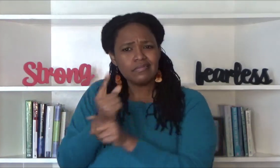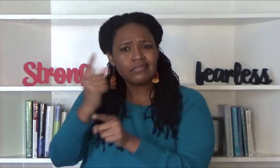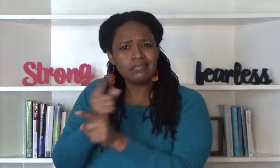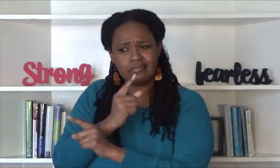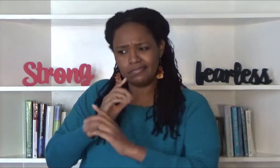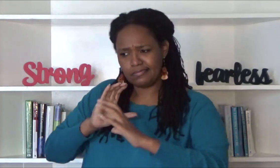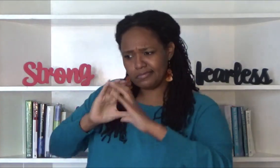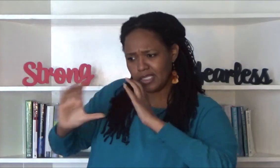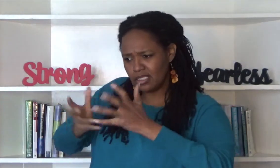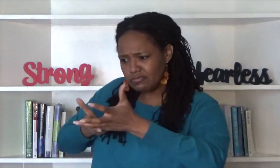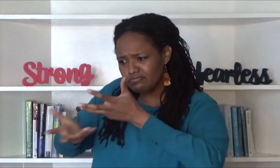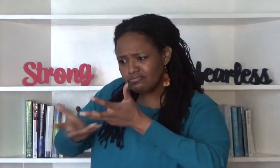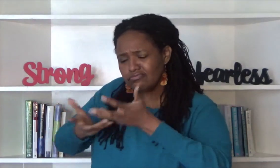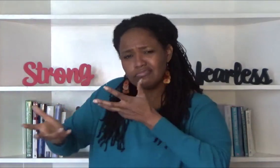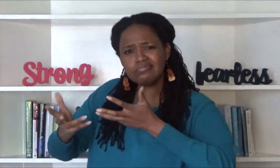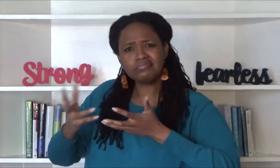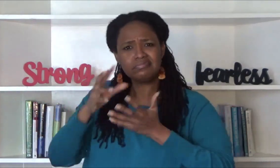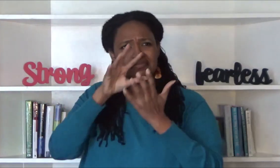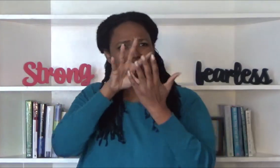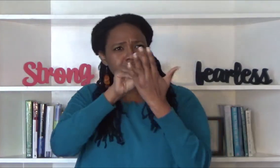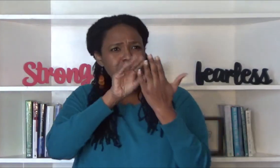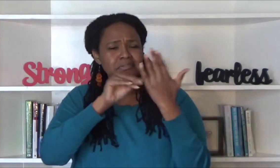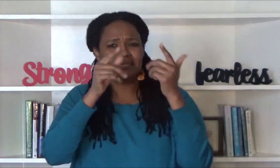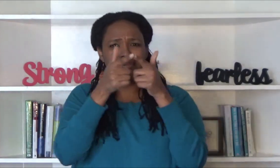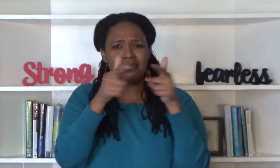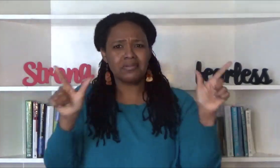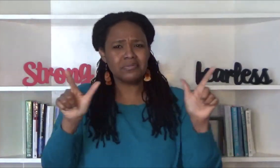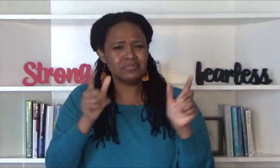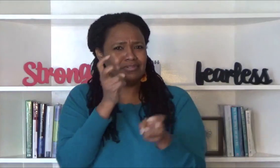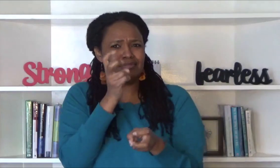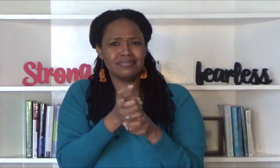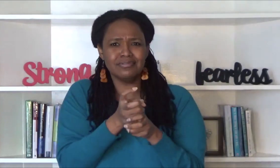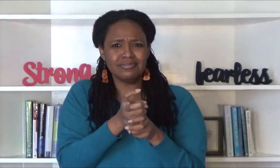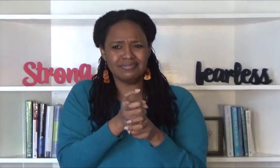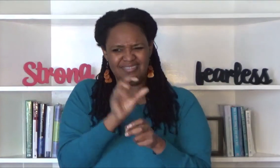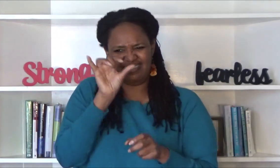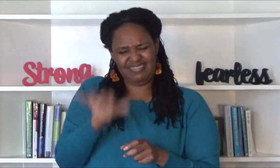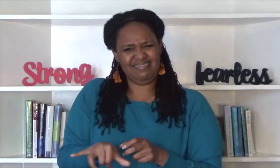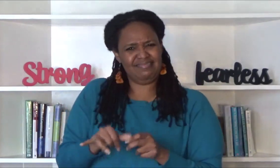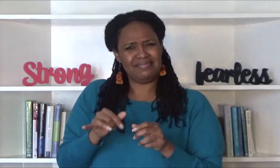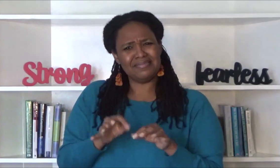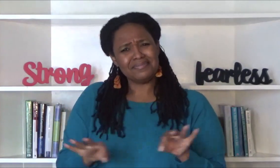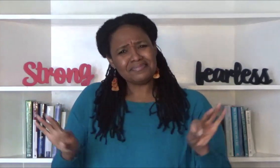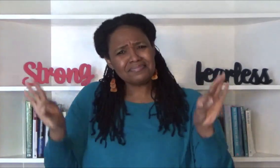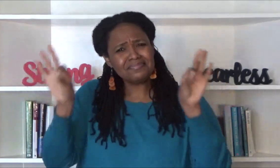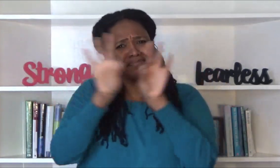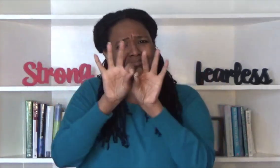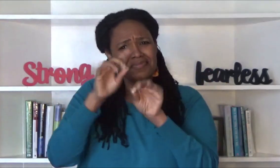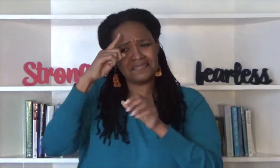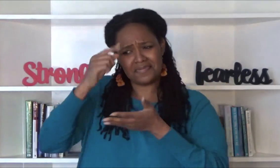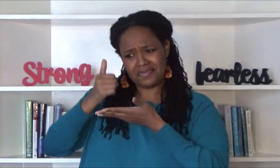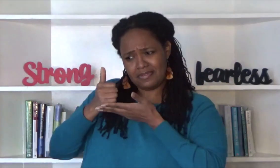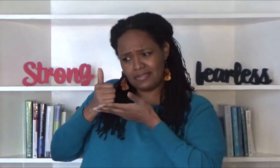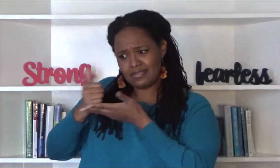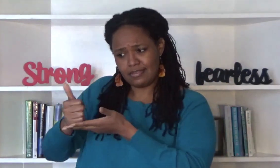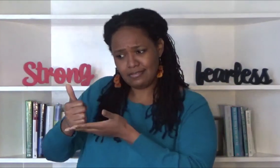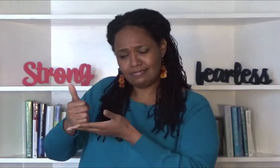and barriers to language acquisition which is essential to developing